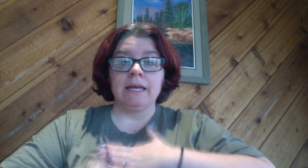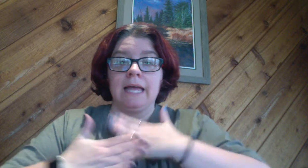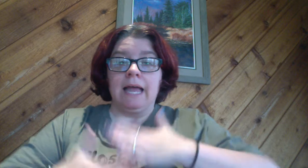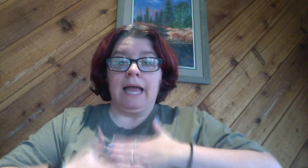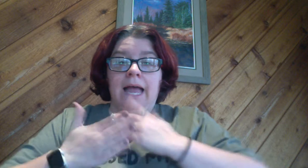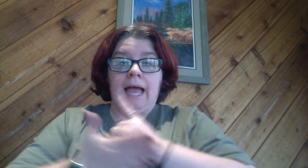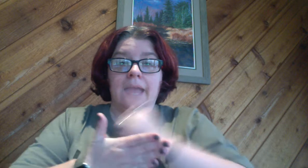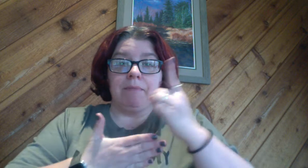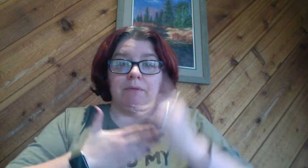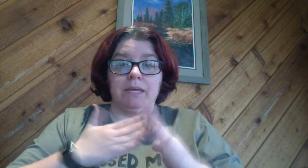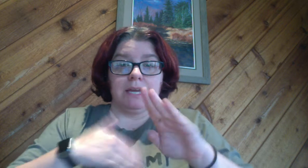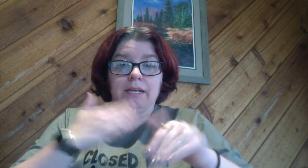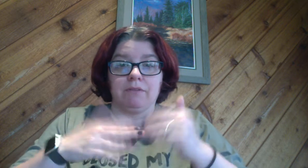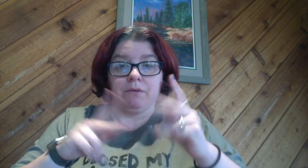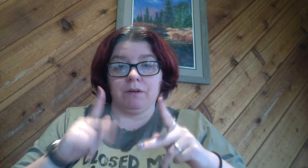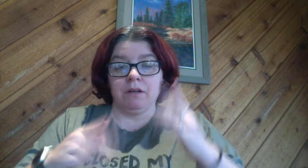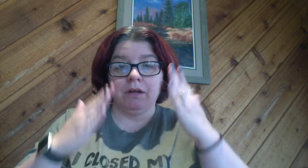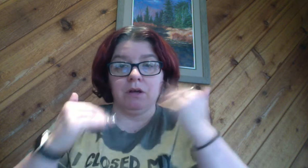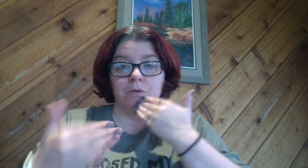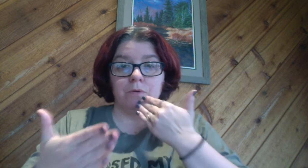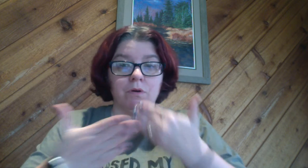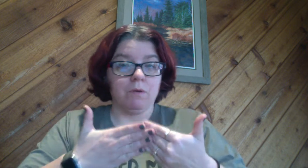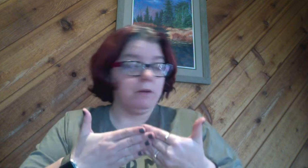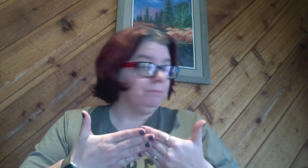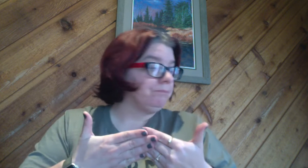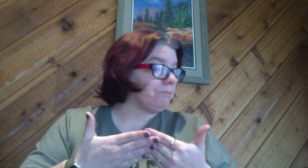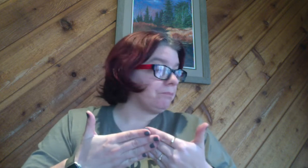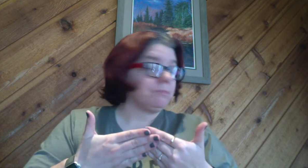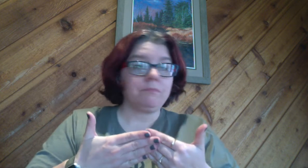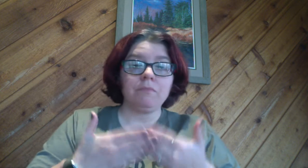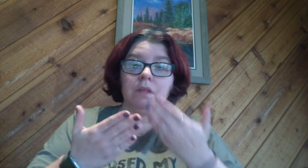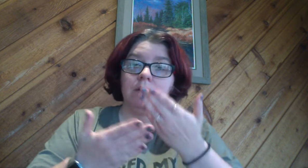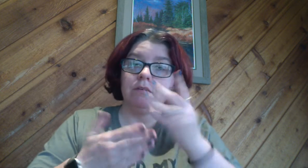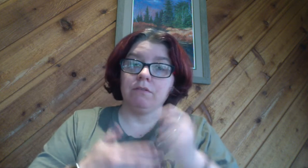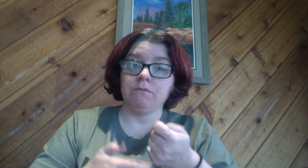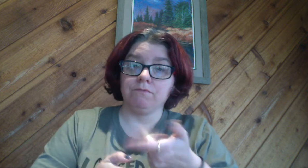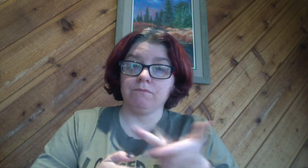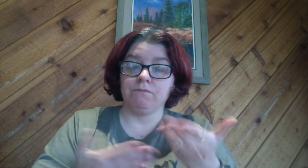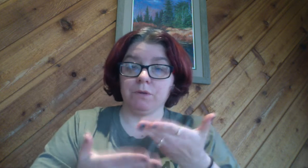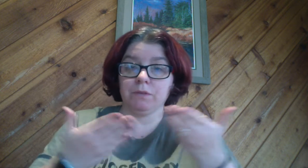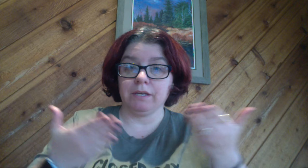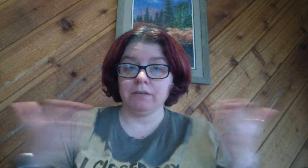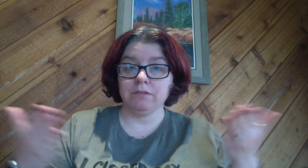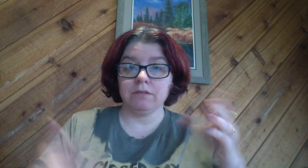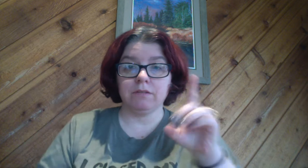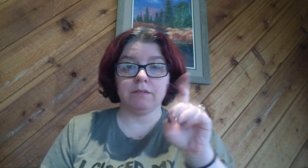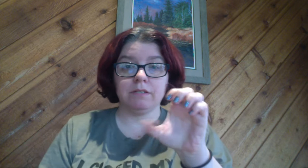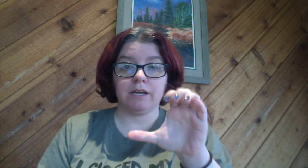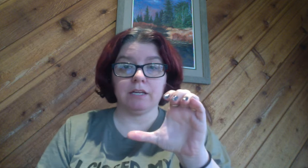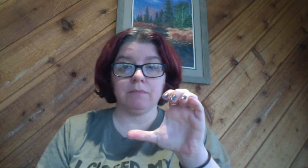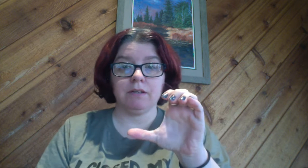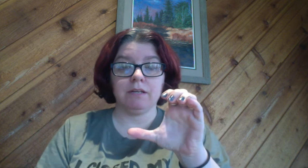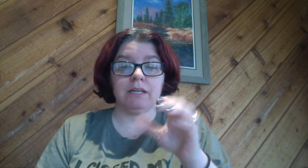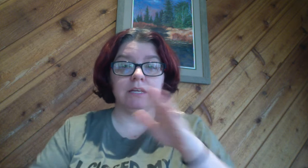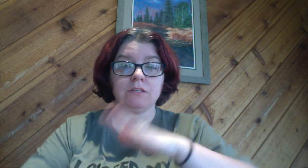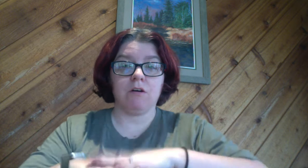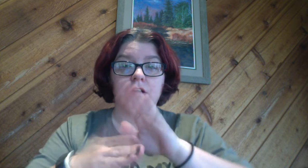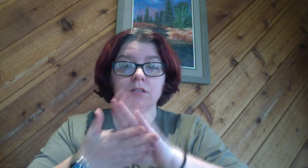happy weekend everyone hope you are well few things the document is on